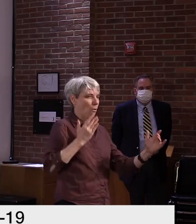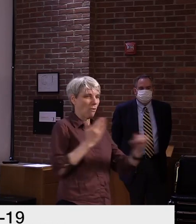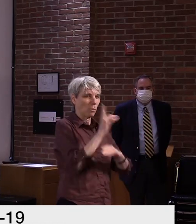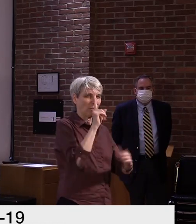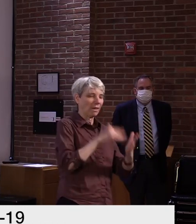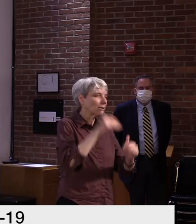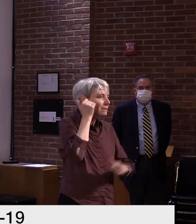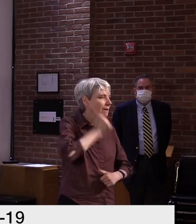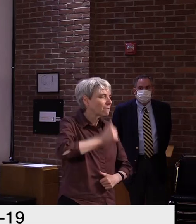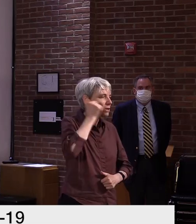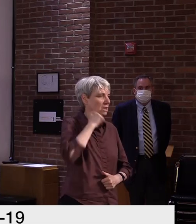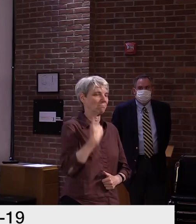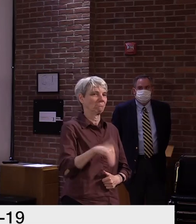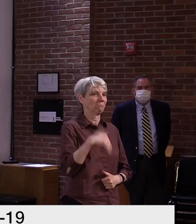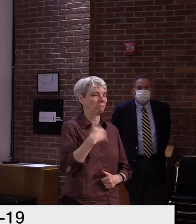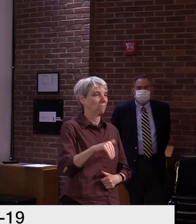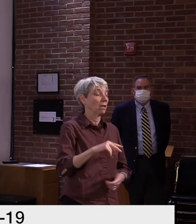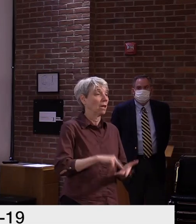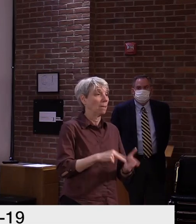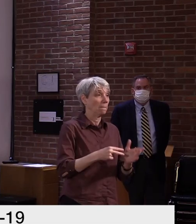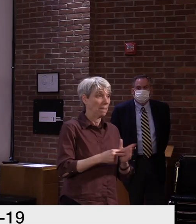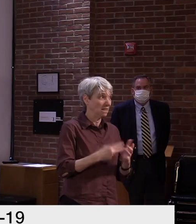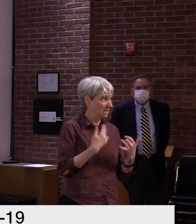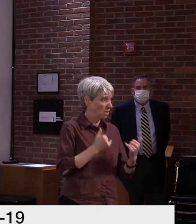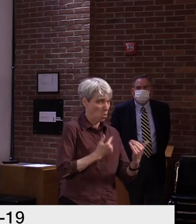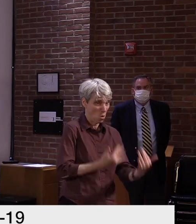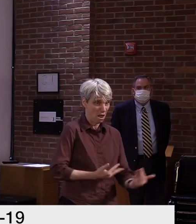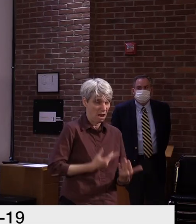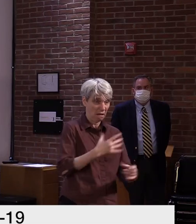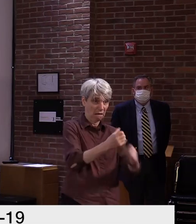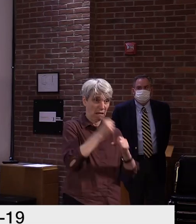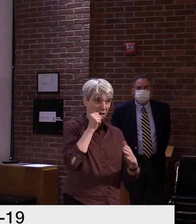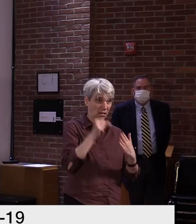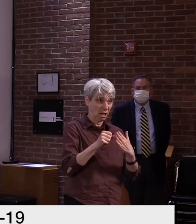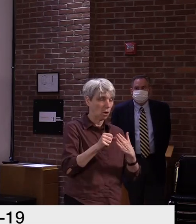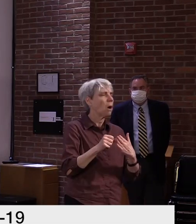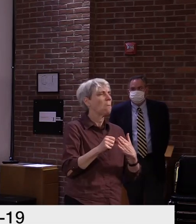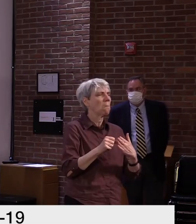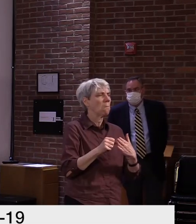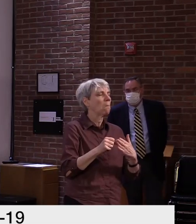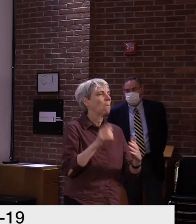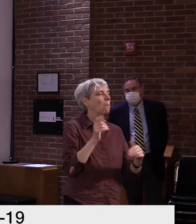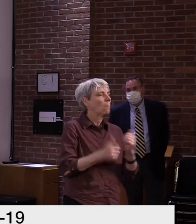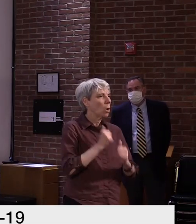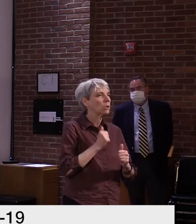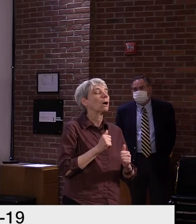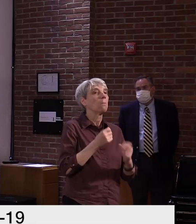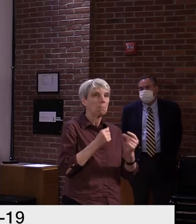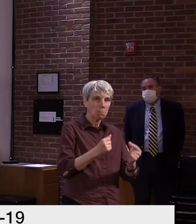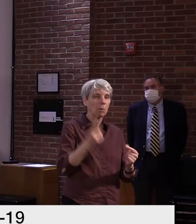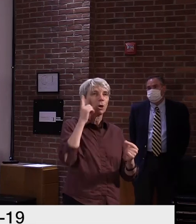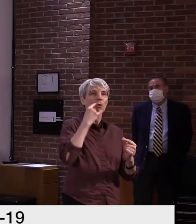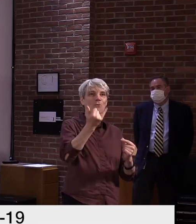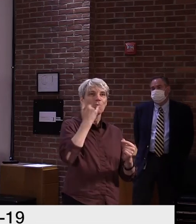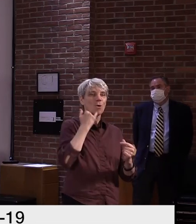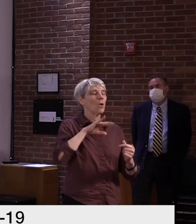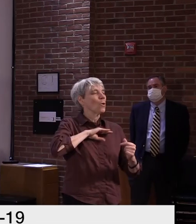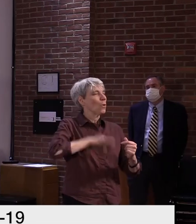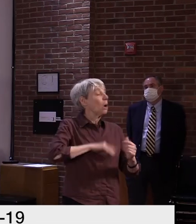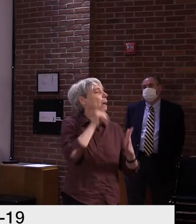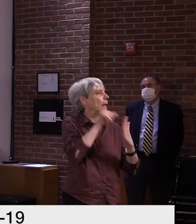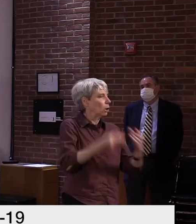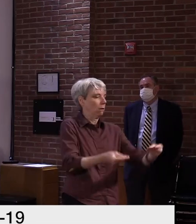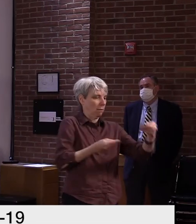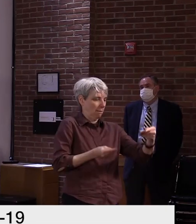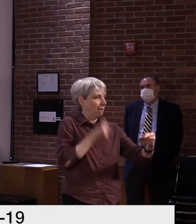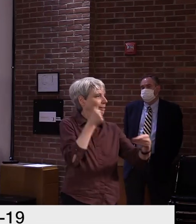you're going to hear that, uh, people were waiting for the letter, which they'll still get by the way, um, but not knowing what their